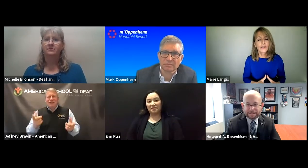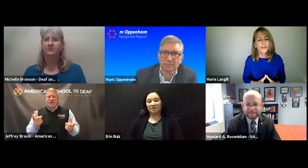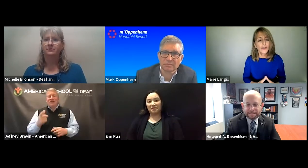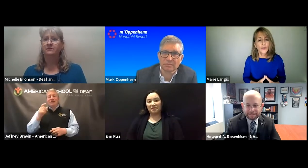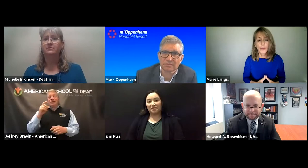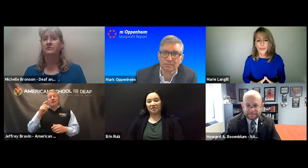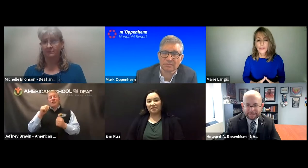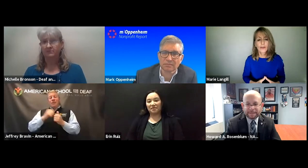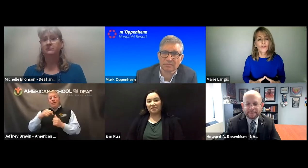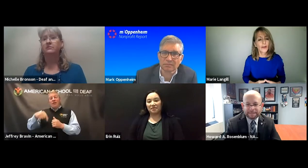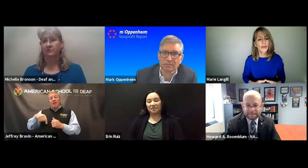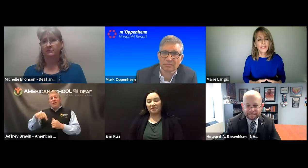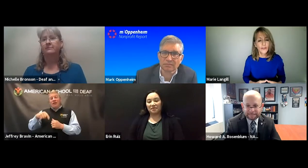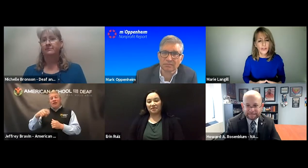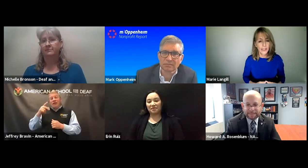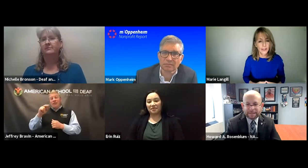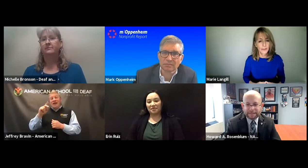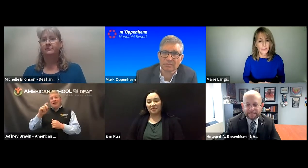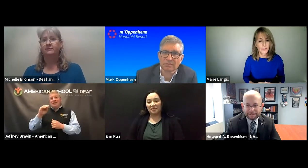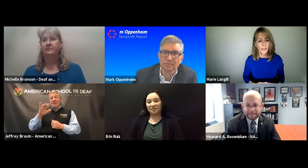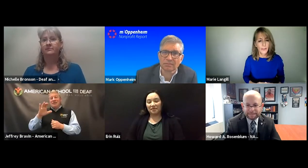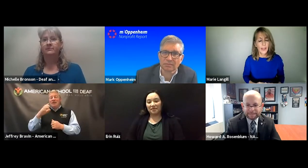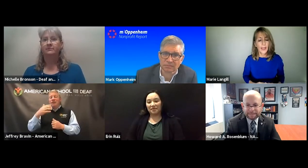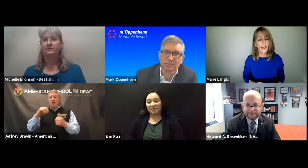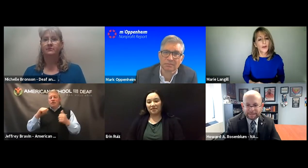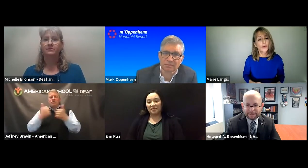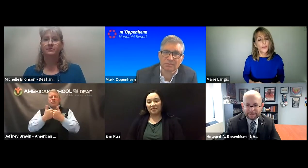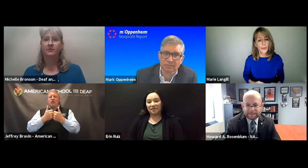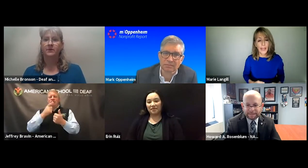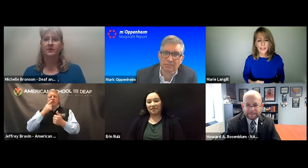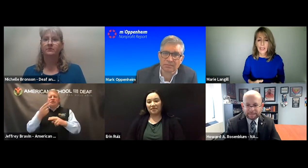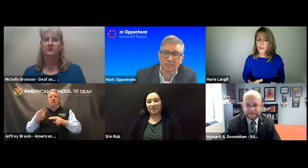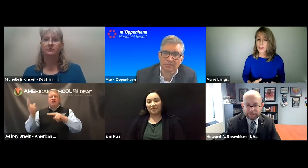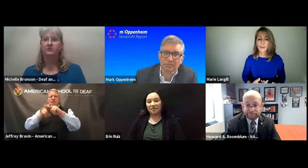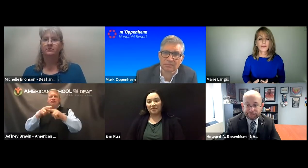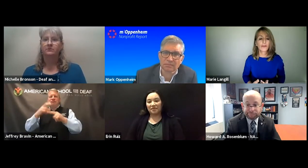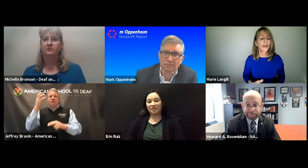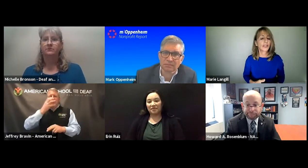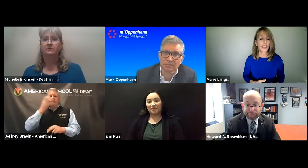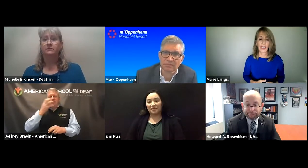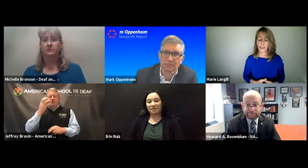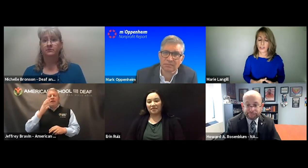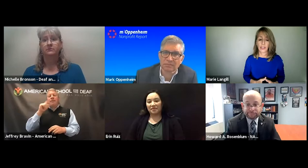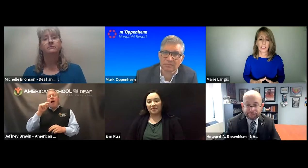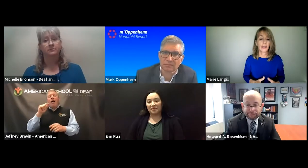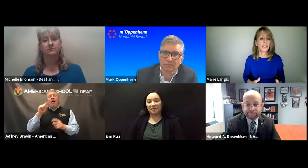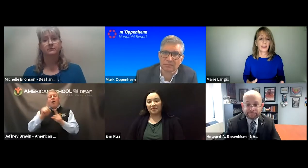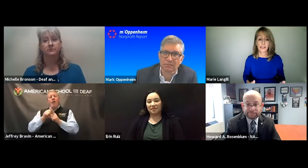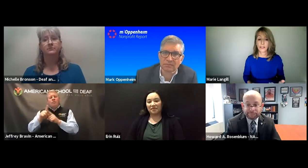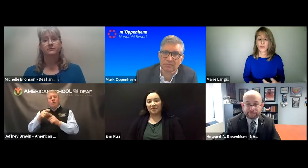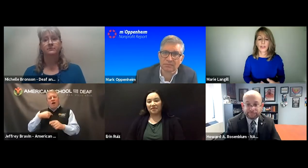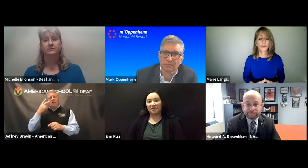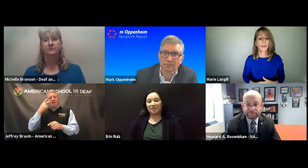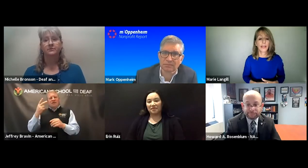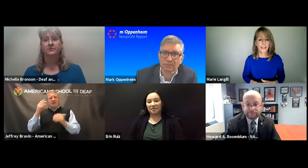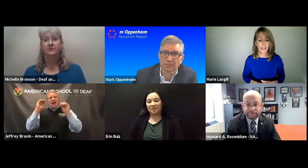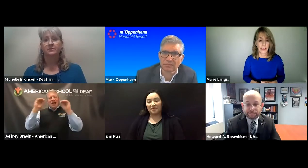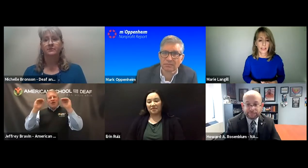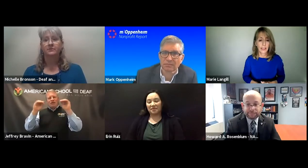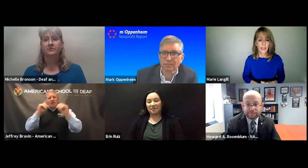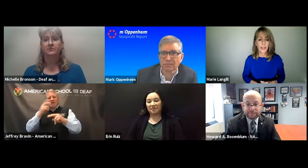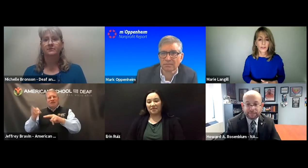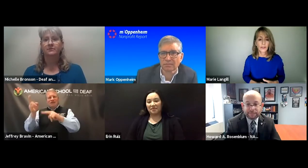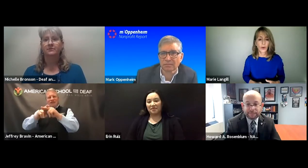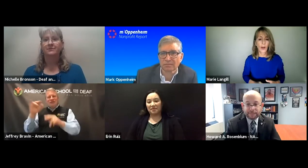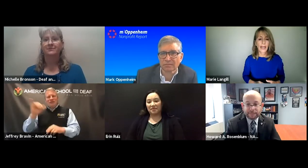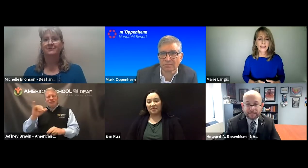look at each individual person very differently. I know through the pandemic, it's been very challenging and it has increased tremendously.